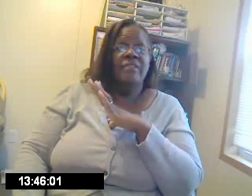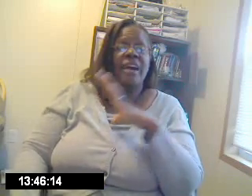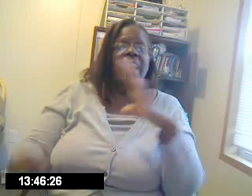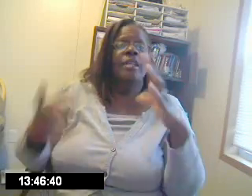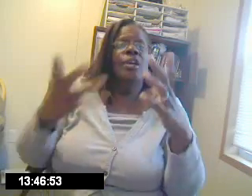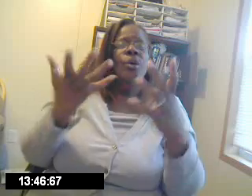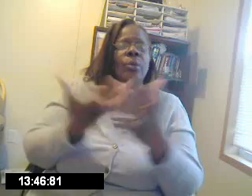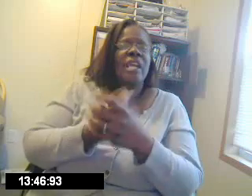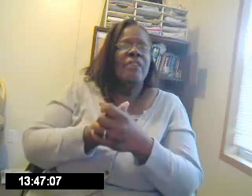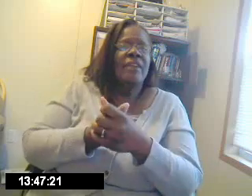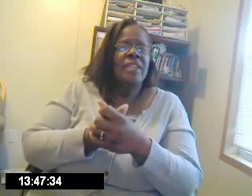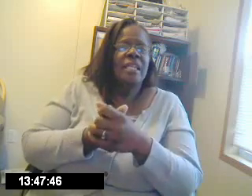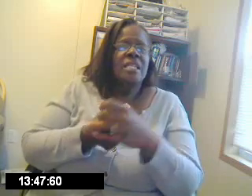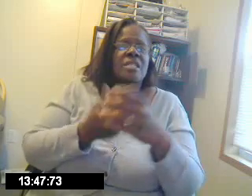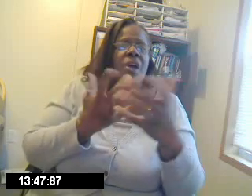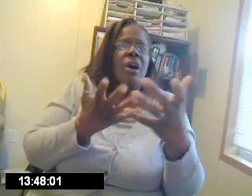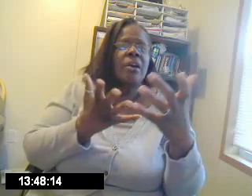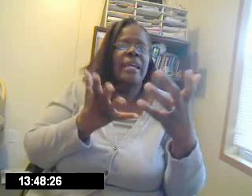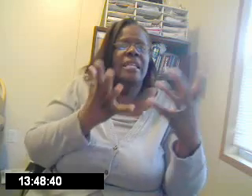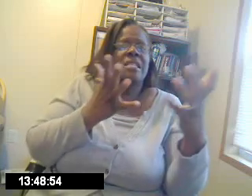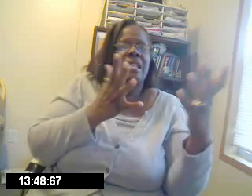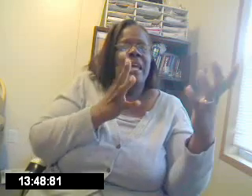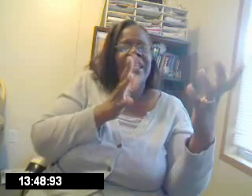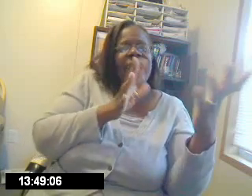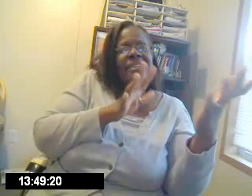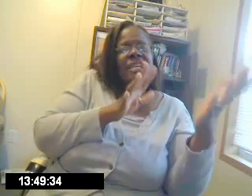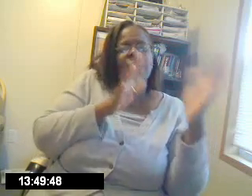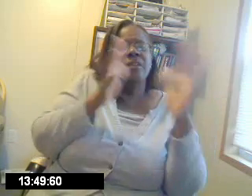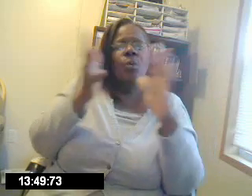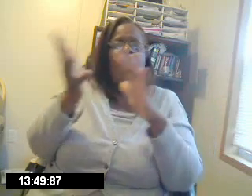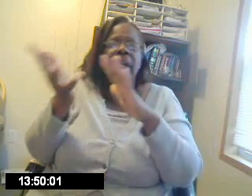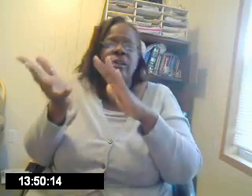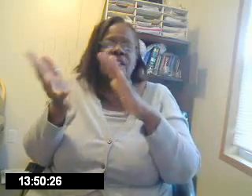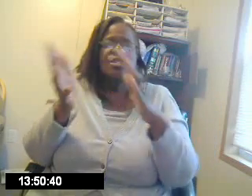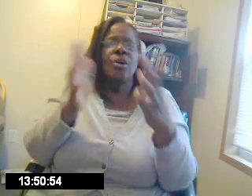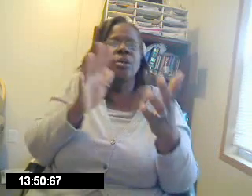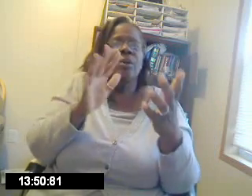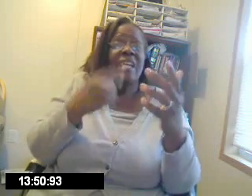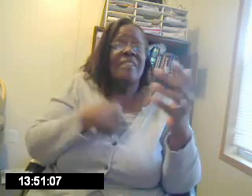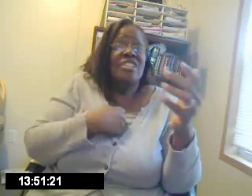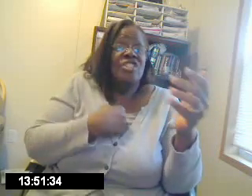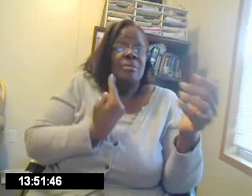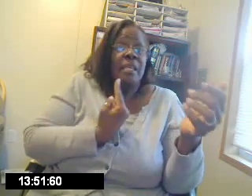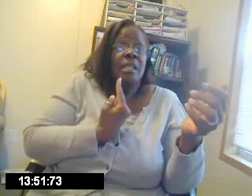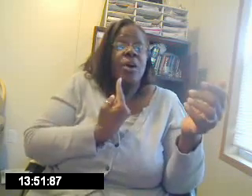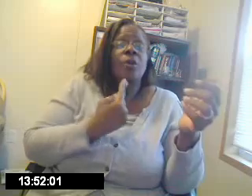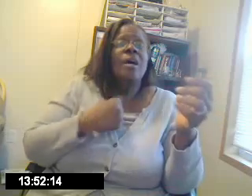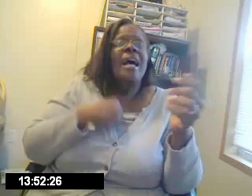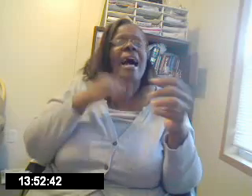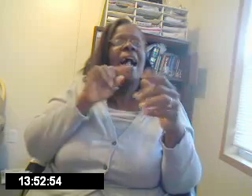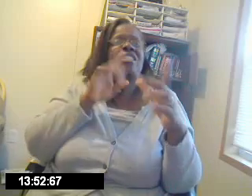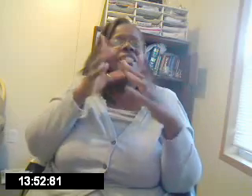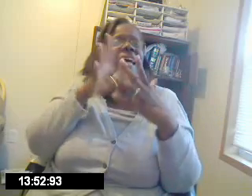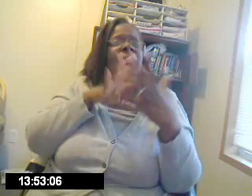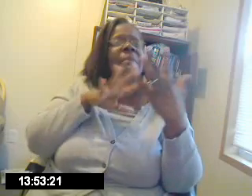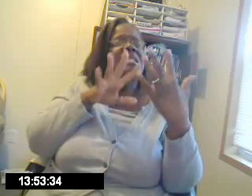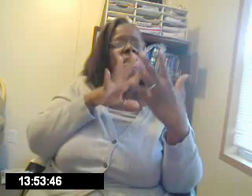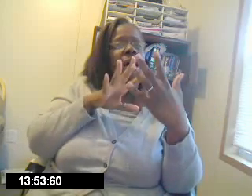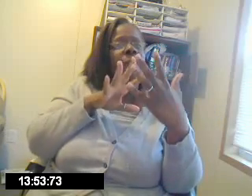fine, whenever I've done a song, and it's had like, the choir and the solo, and it's just me alone, I just kind of mix it up,